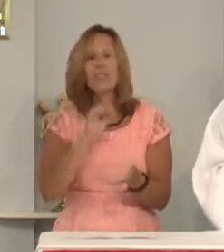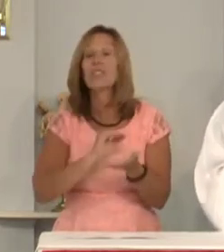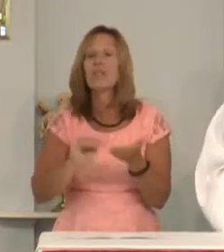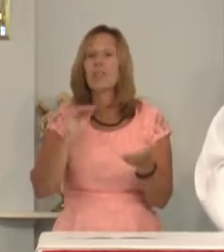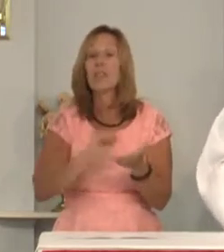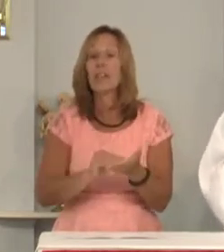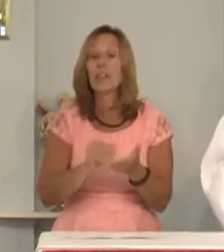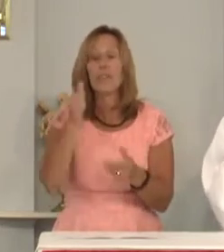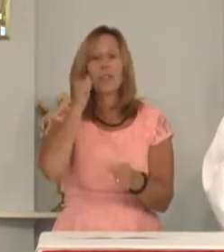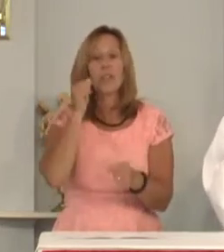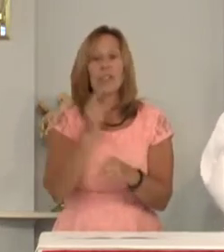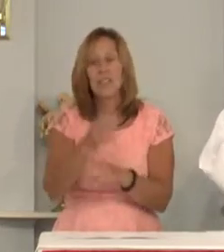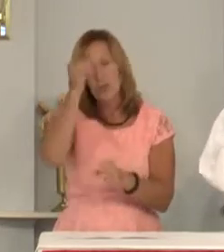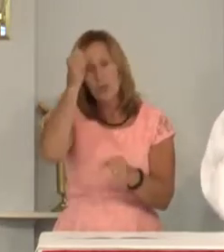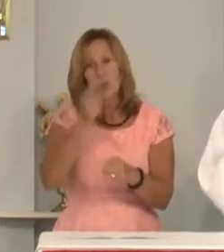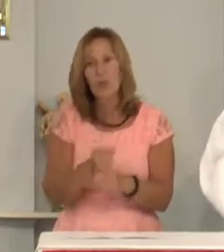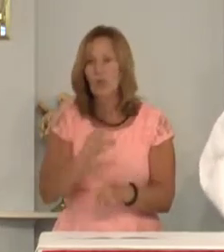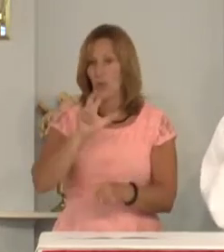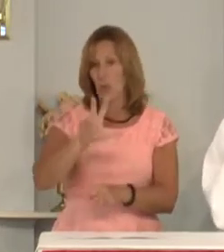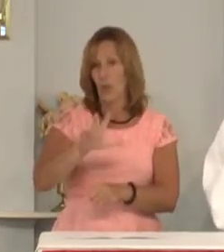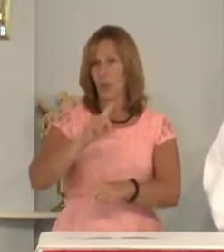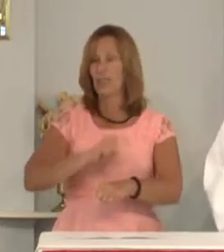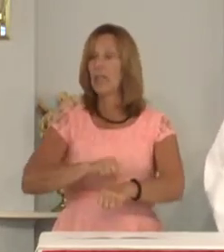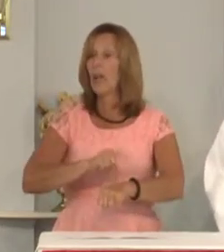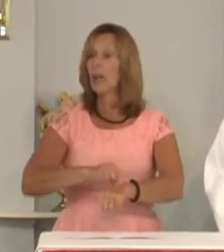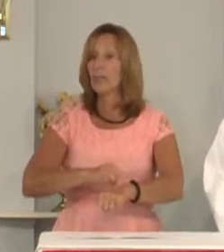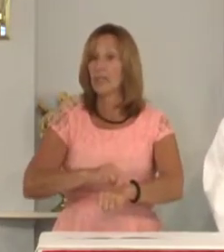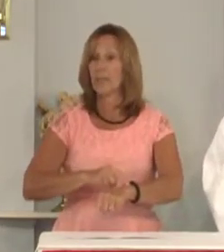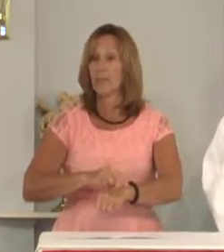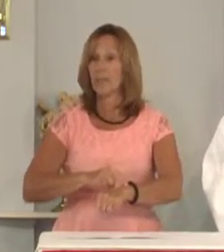forgive a sister or brother three times